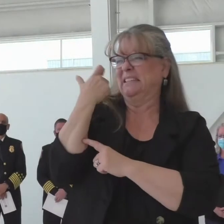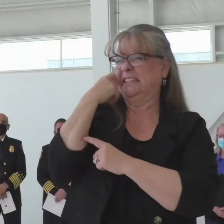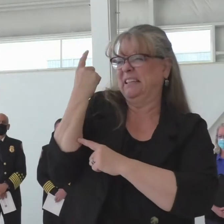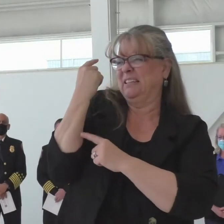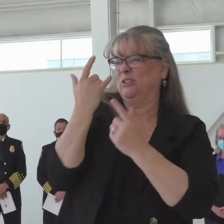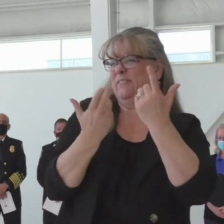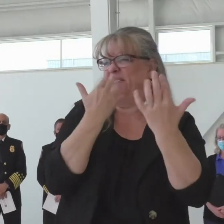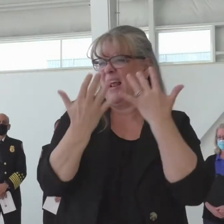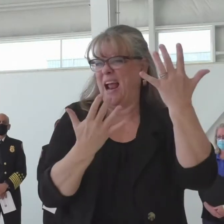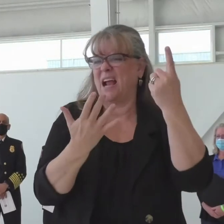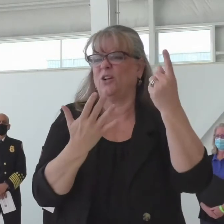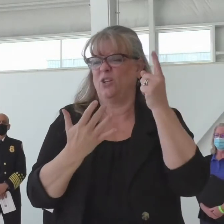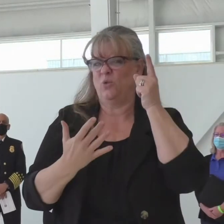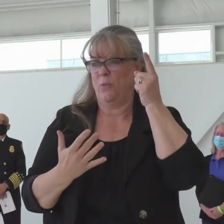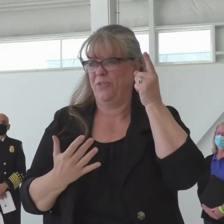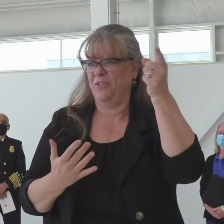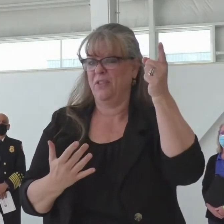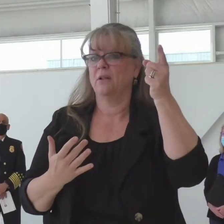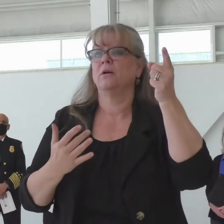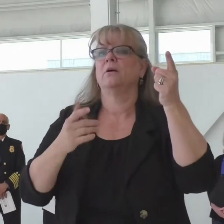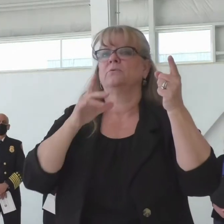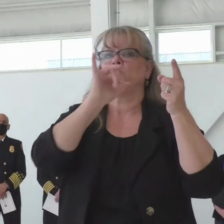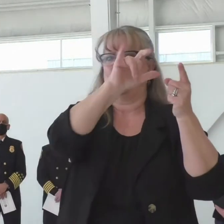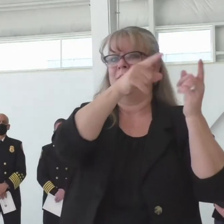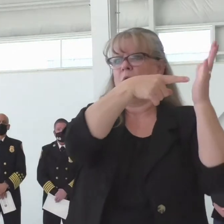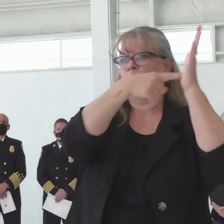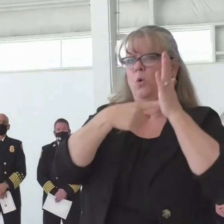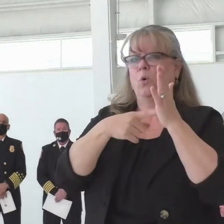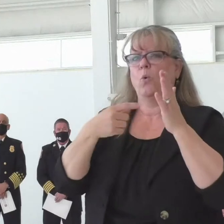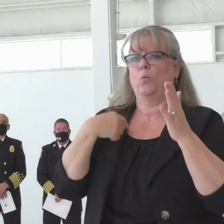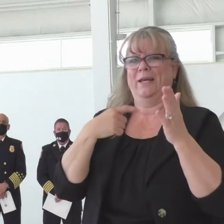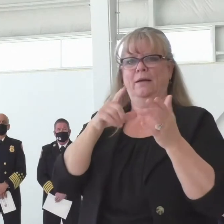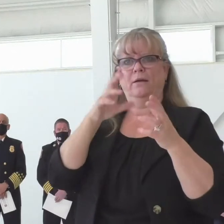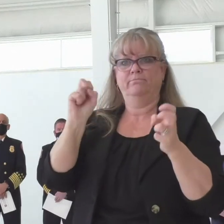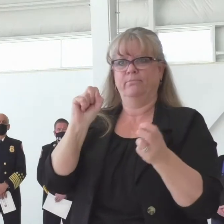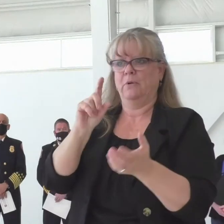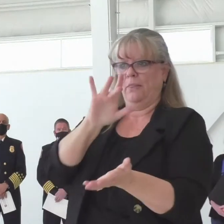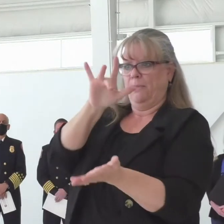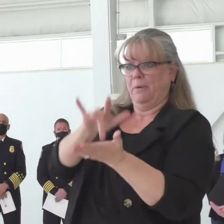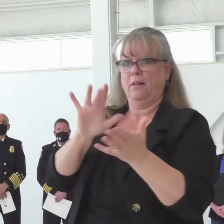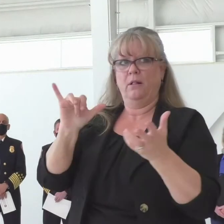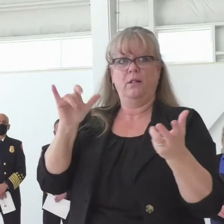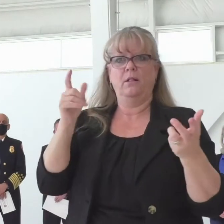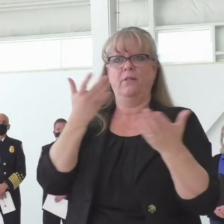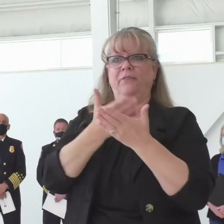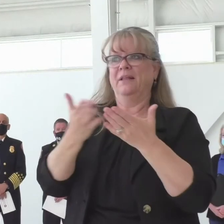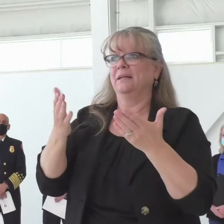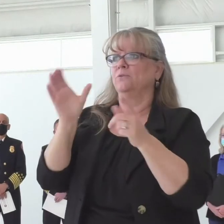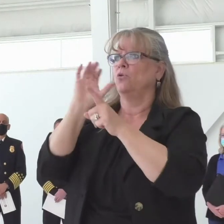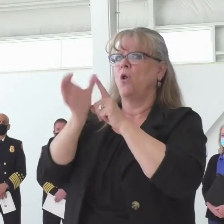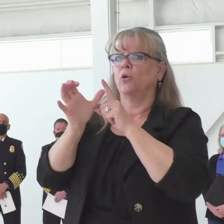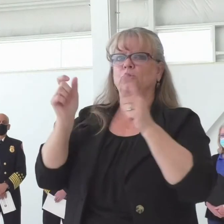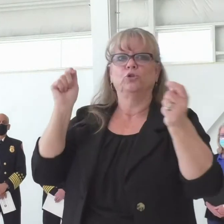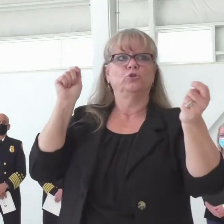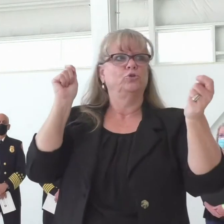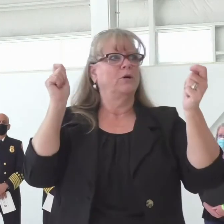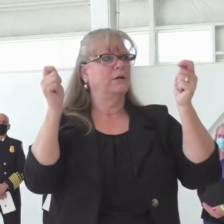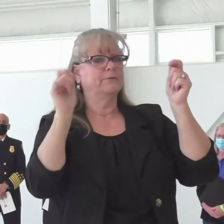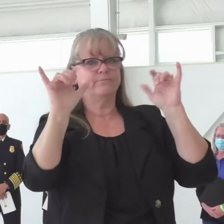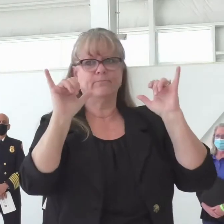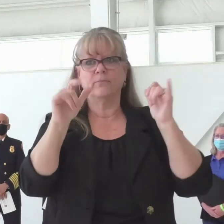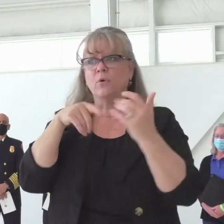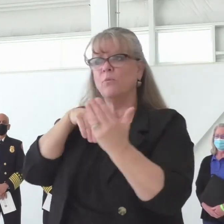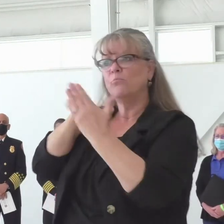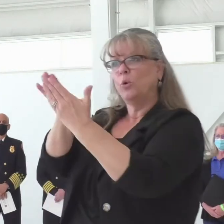we are actually in the middle of a metamorphosis of the change of the culture of how we respond to wildland fire in a very, very good way.